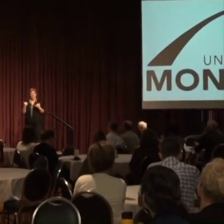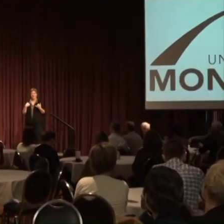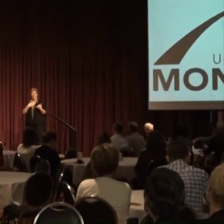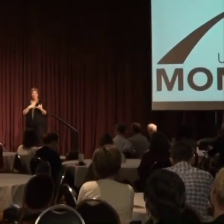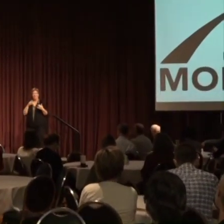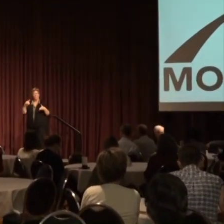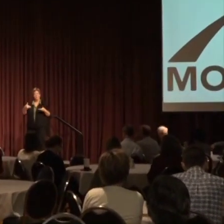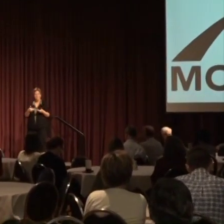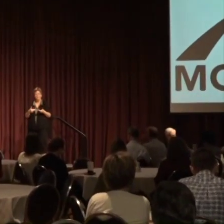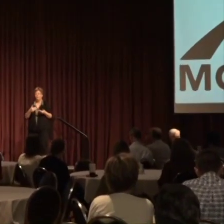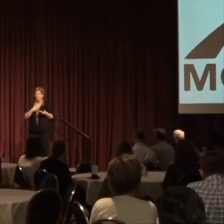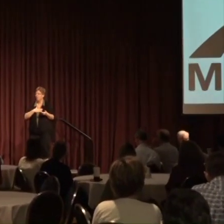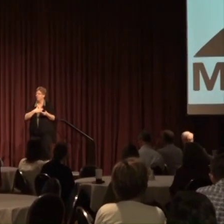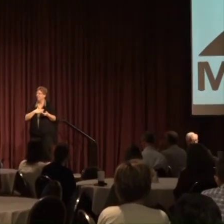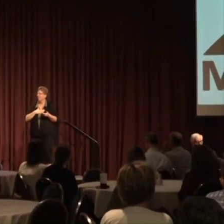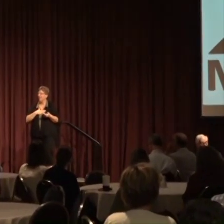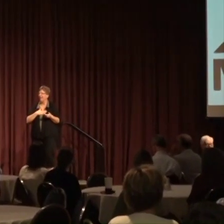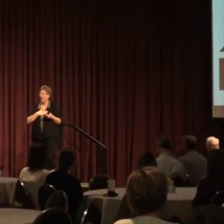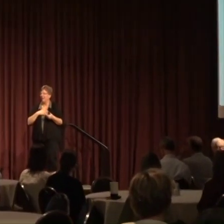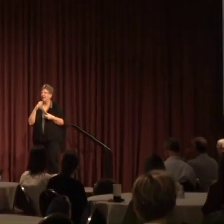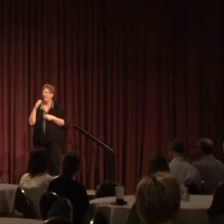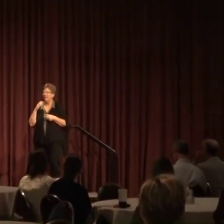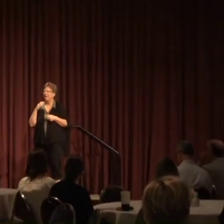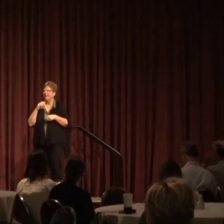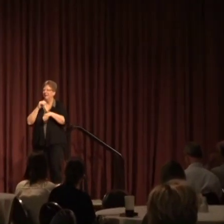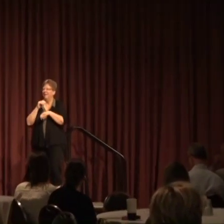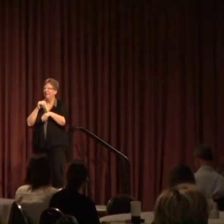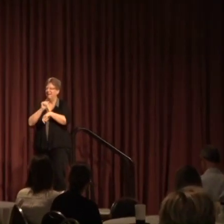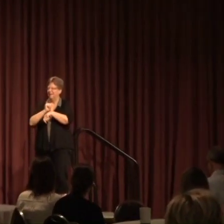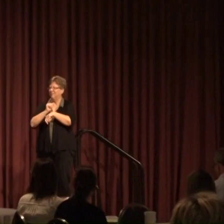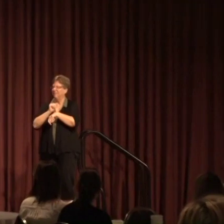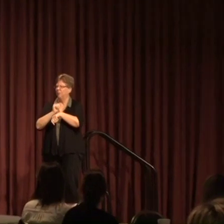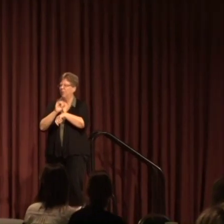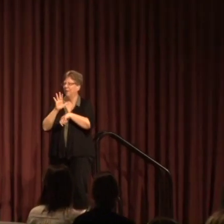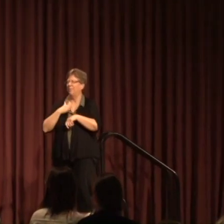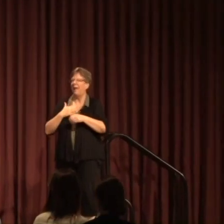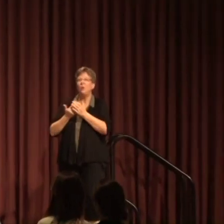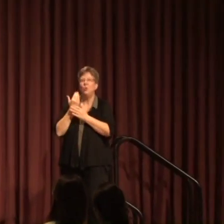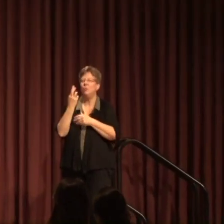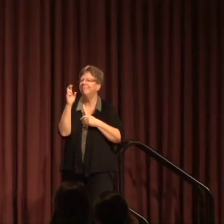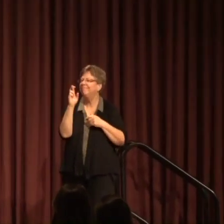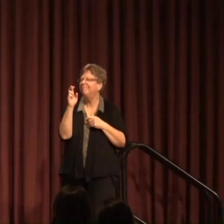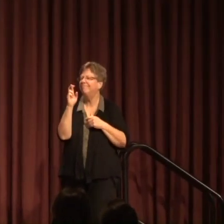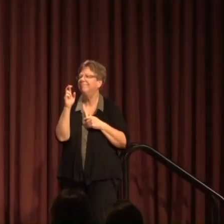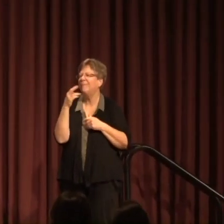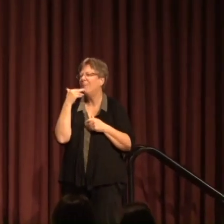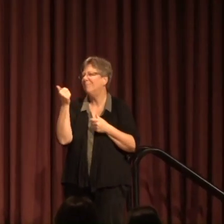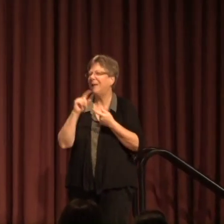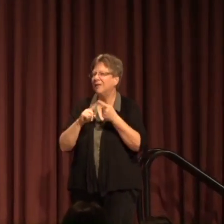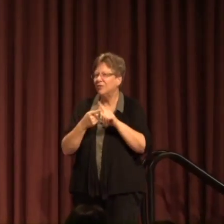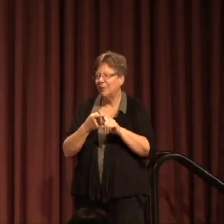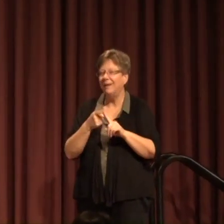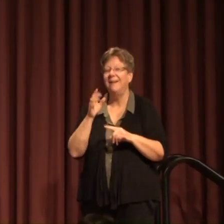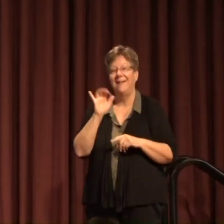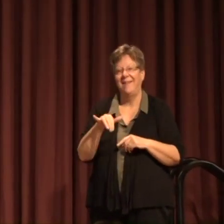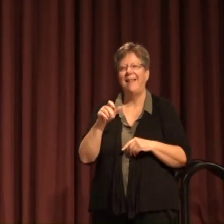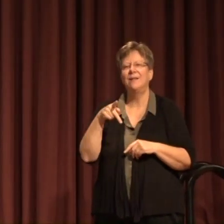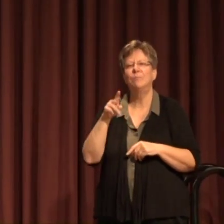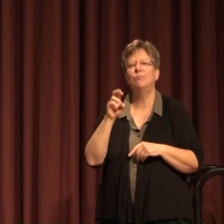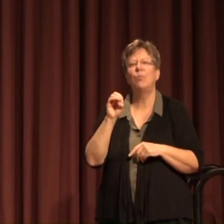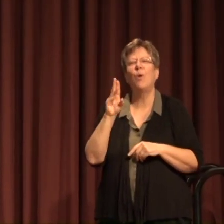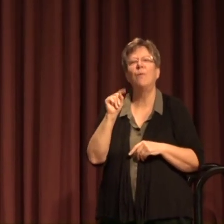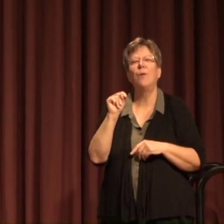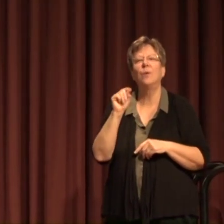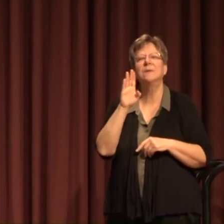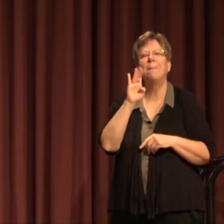introduce my colleague my one of my one new best friends and that is our Provost